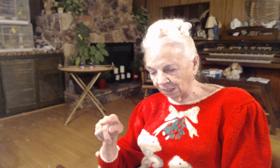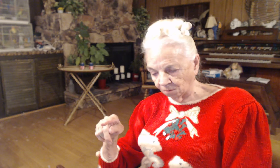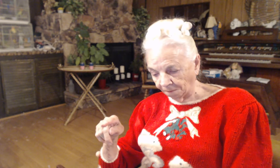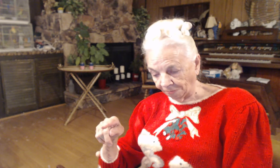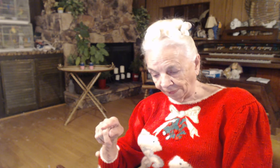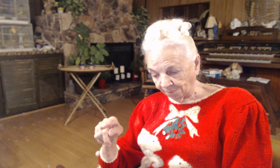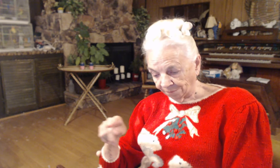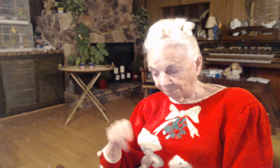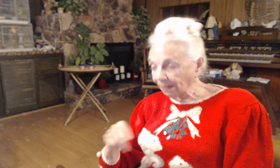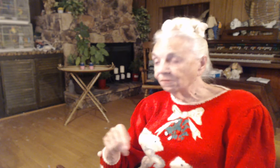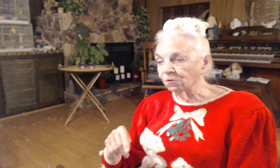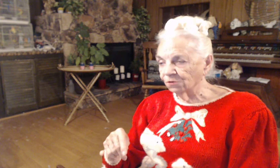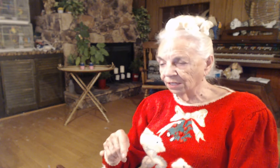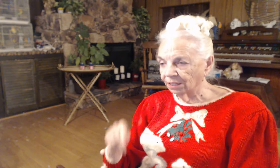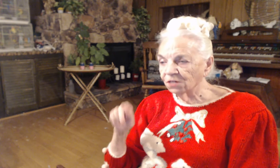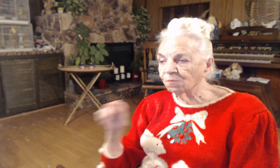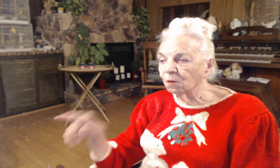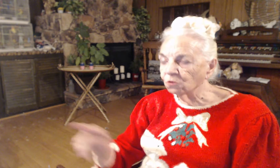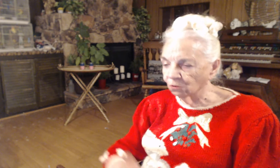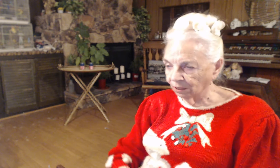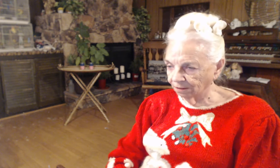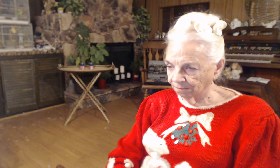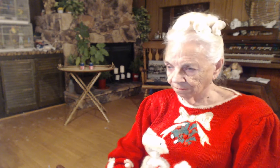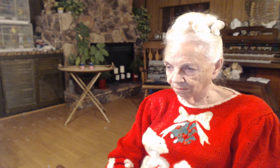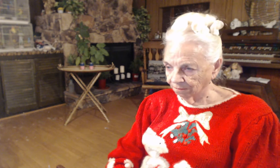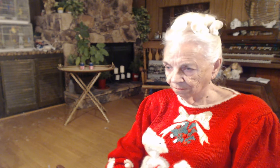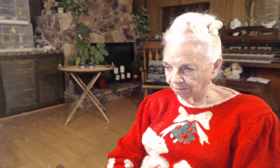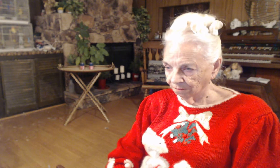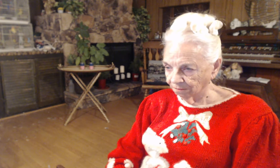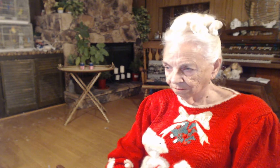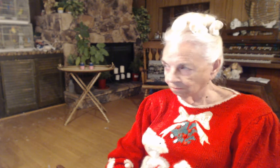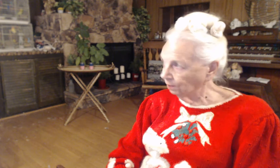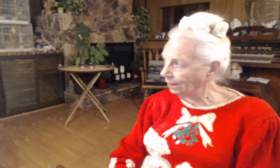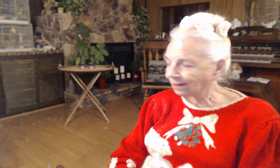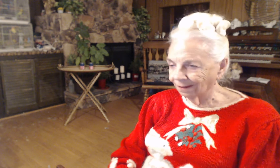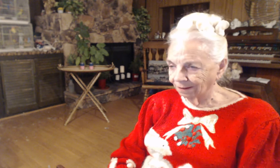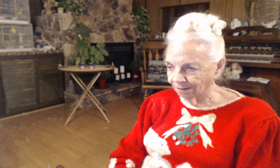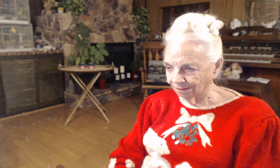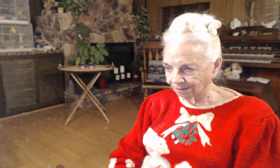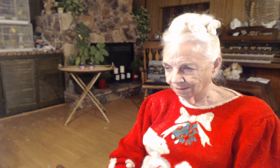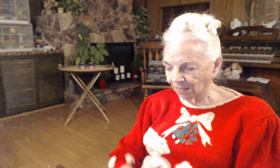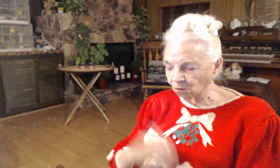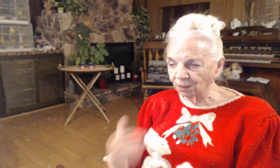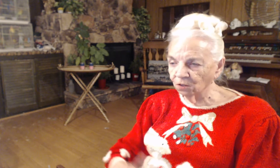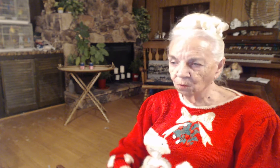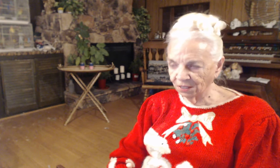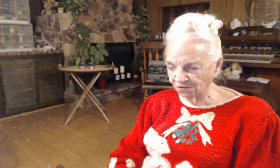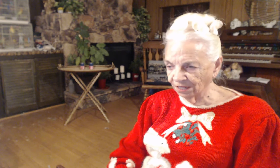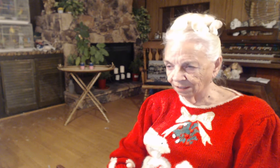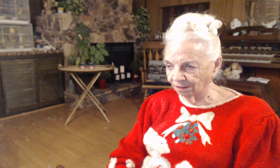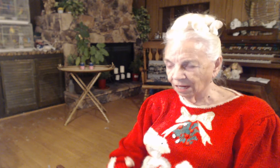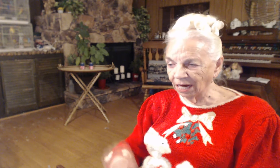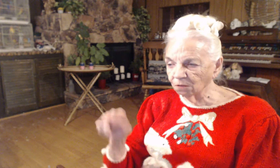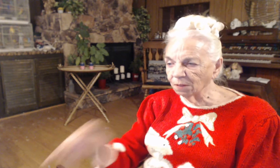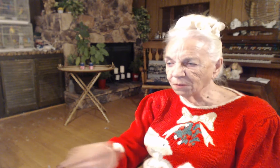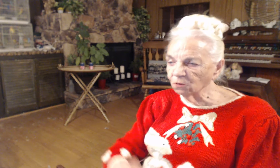Now, Matthew said he spoke to it. Well, he did. Now we know what he said. I rebuke you.